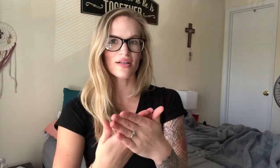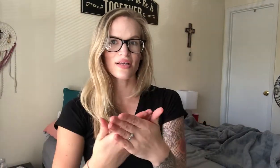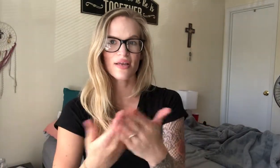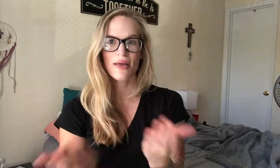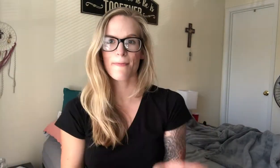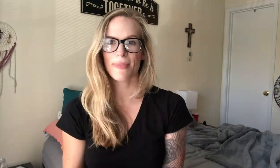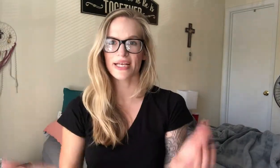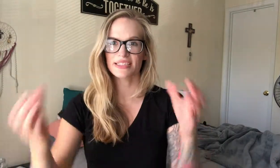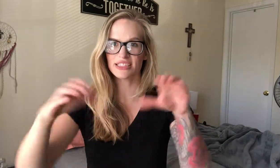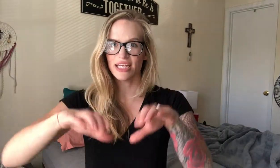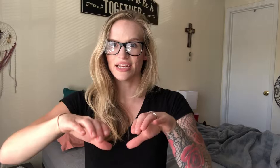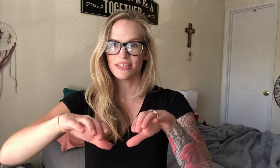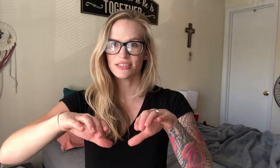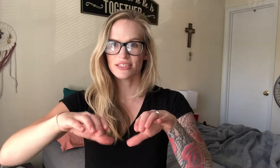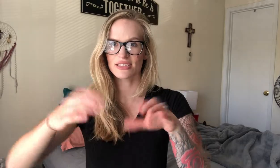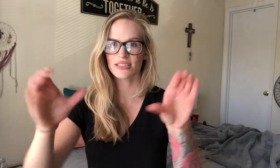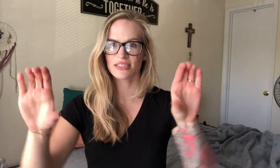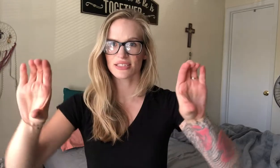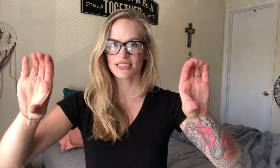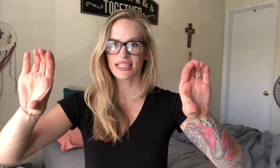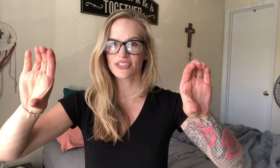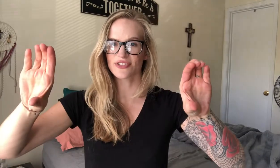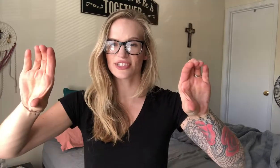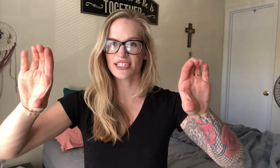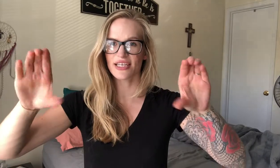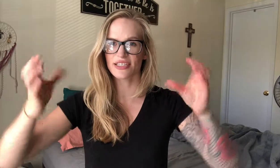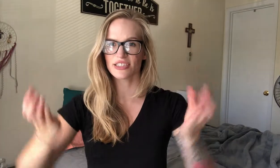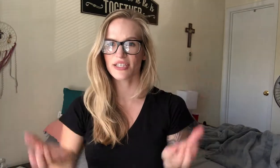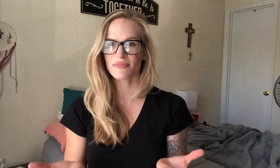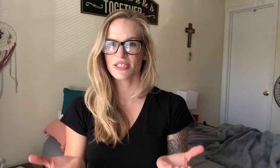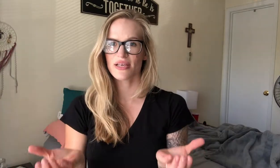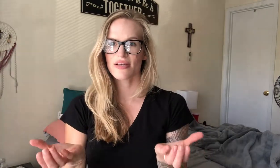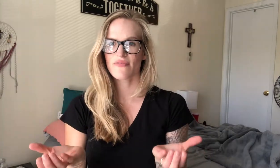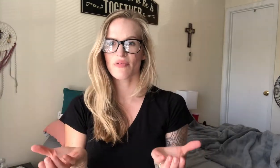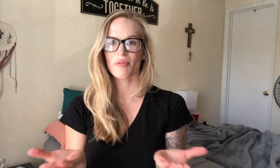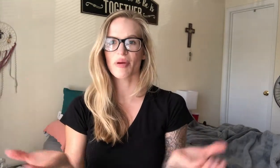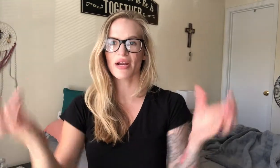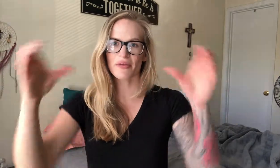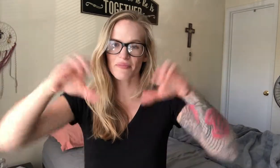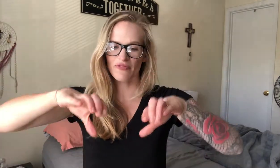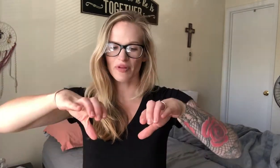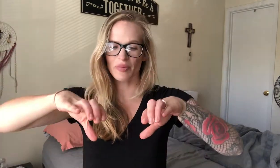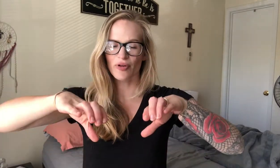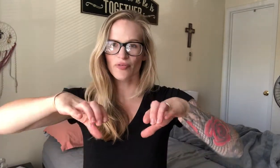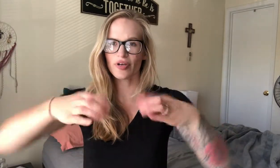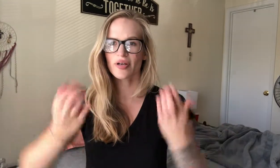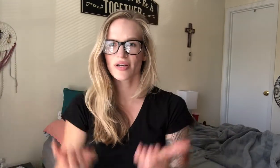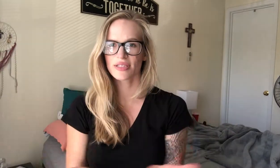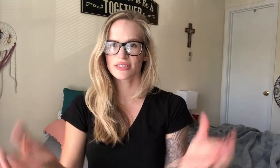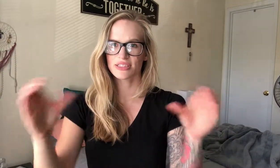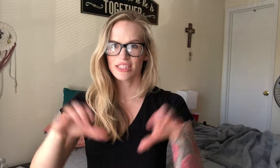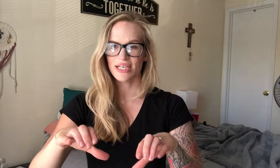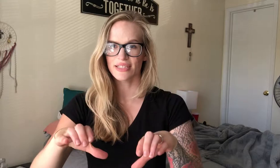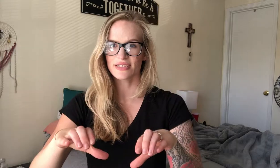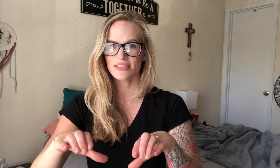All. By chance. So like two C handshapes. From the bottom, flip it over. Chance.